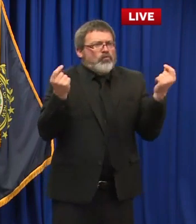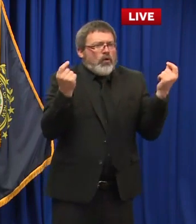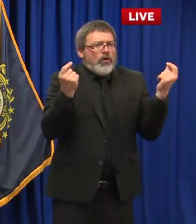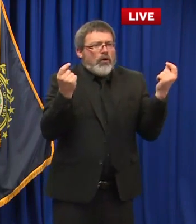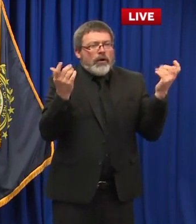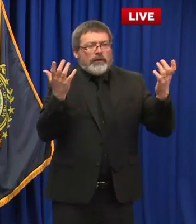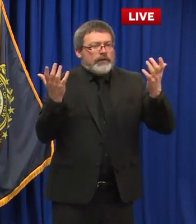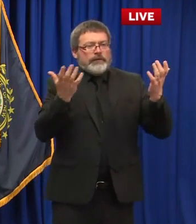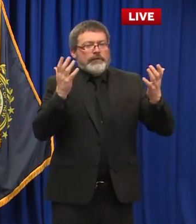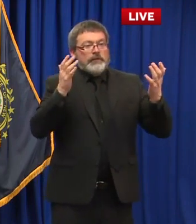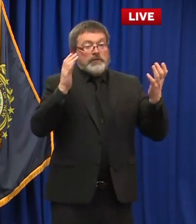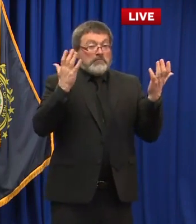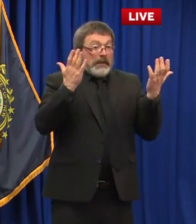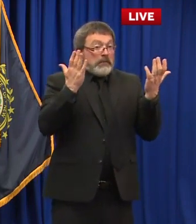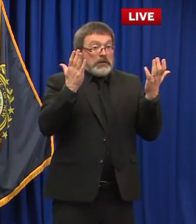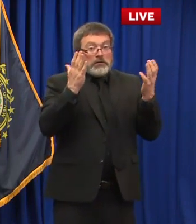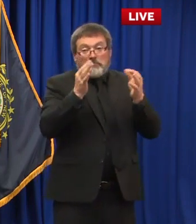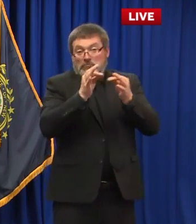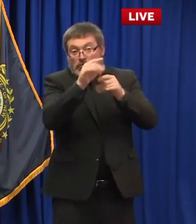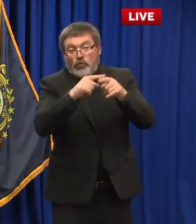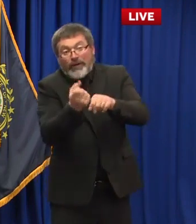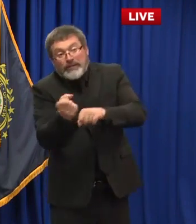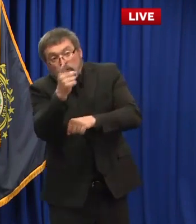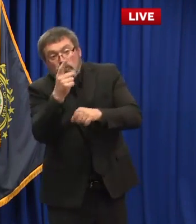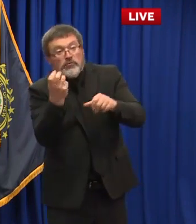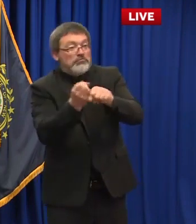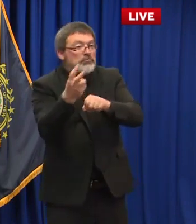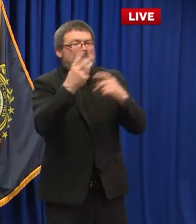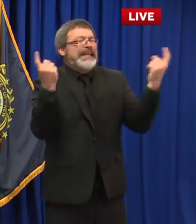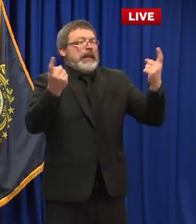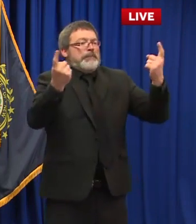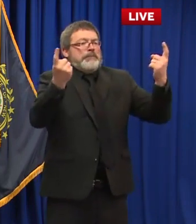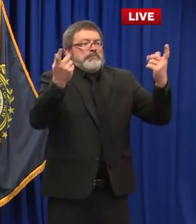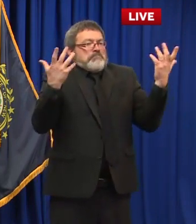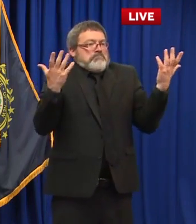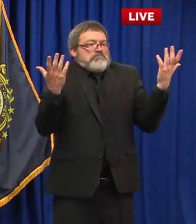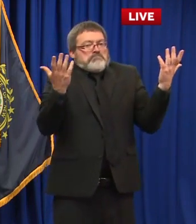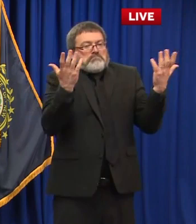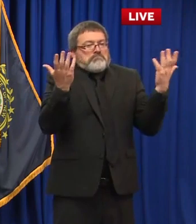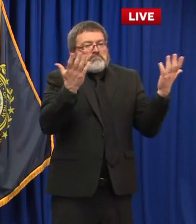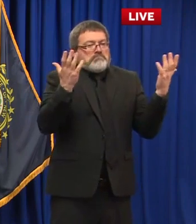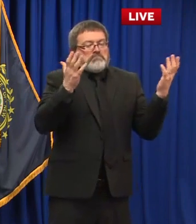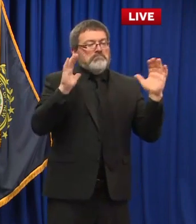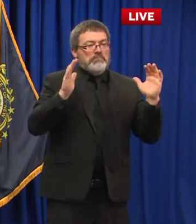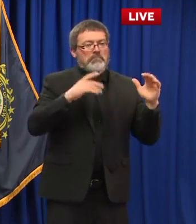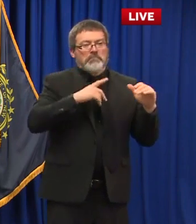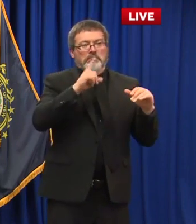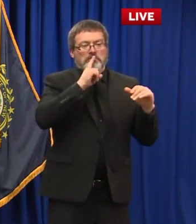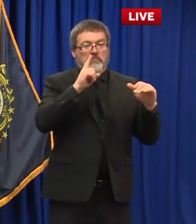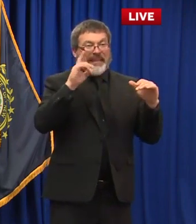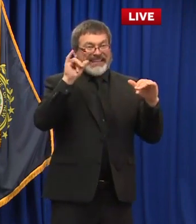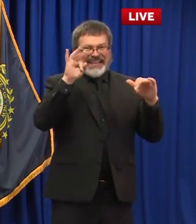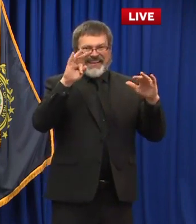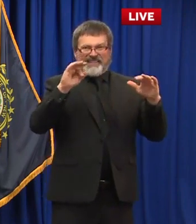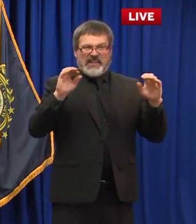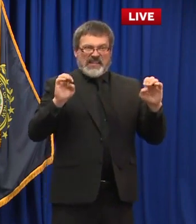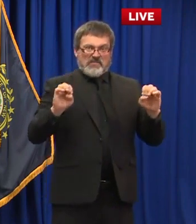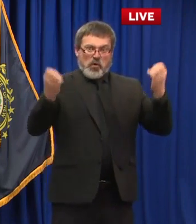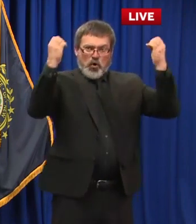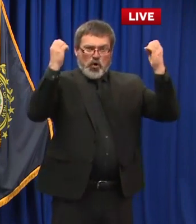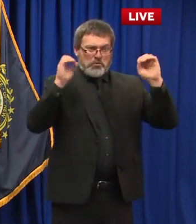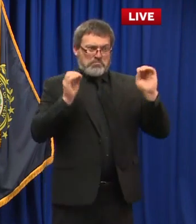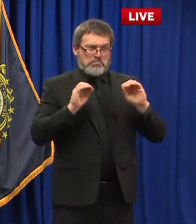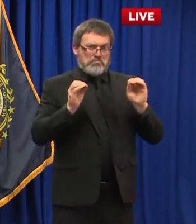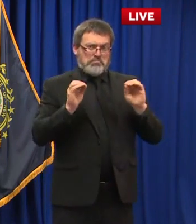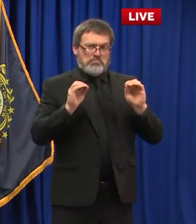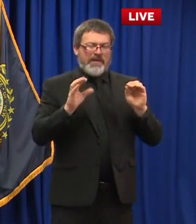for one more year out something like that just asking for another year's time if the projects aren't on emergency status maybe that's an ability to to save